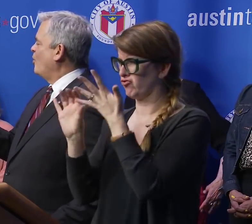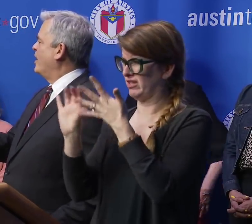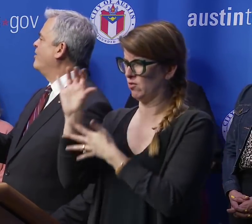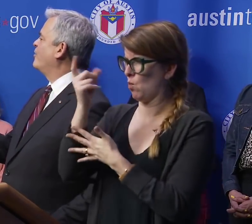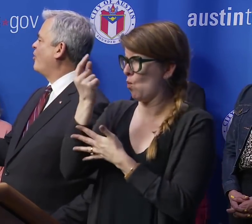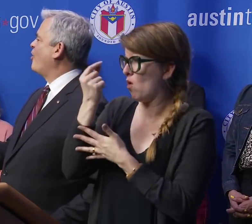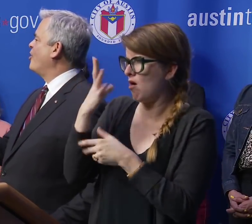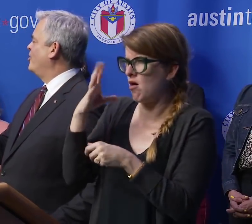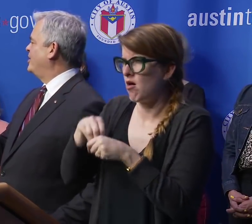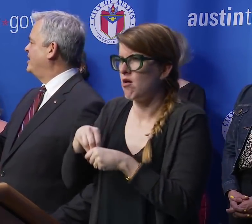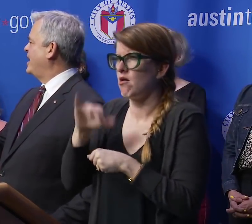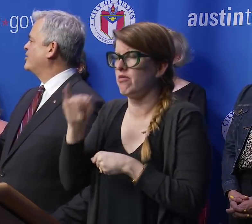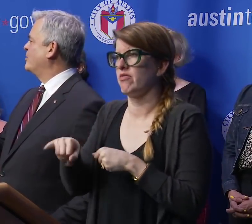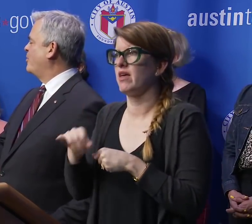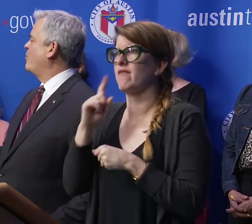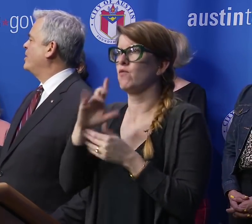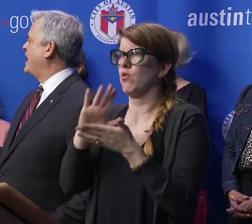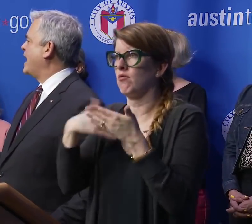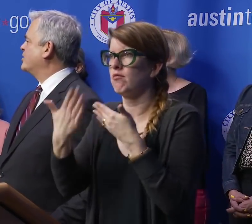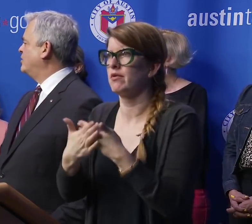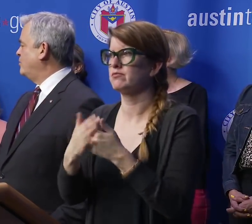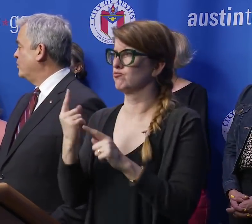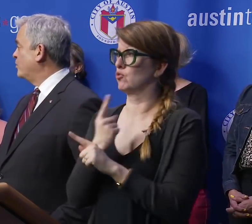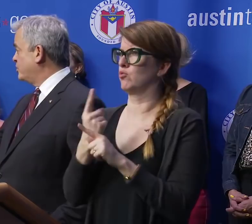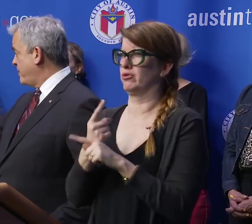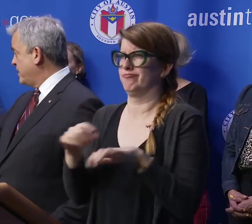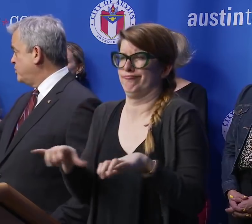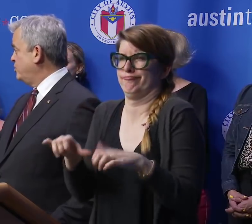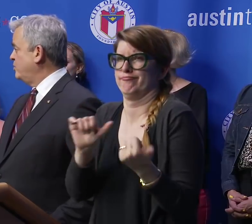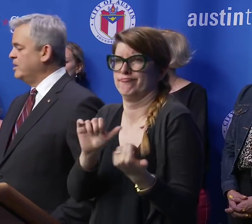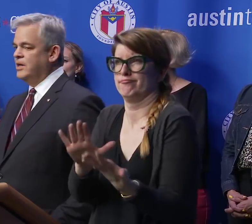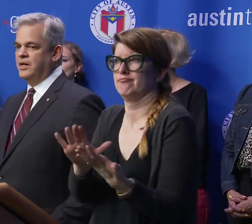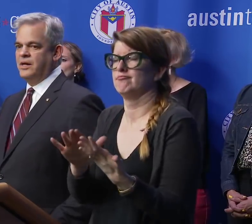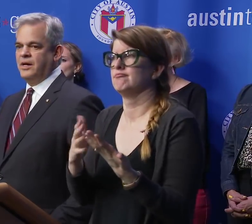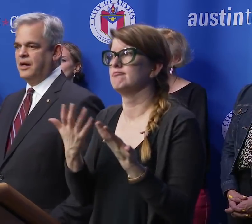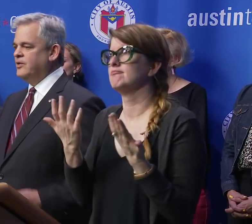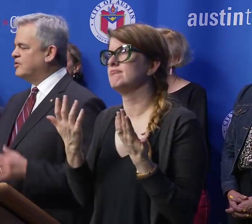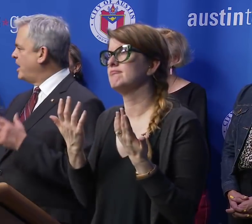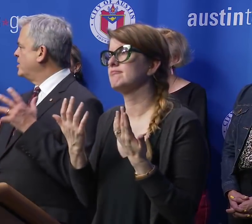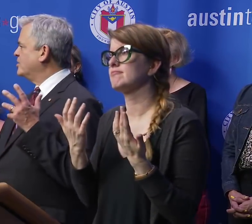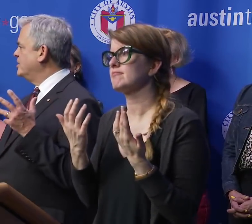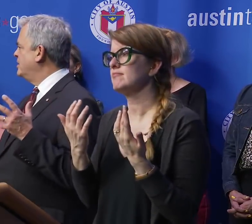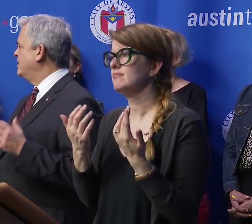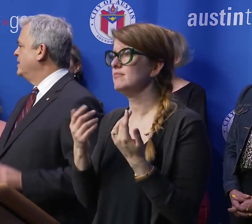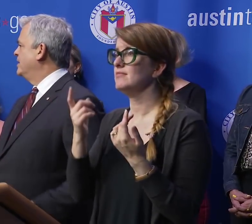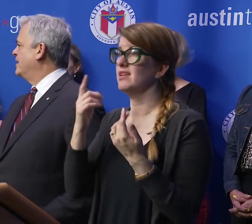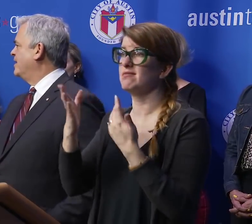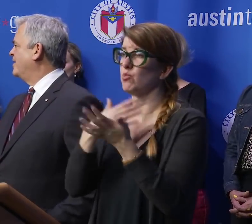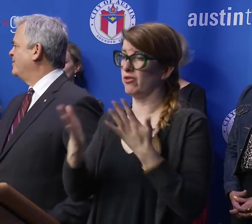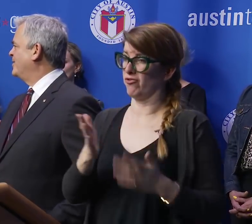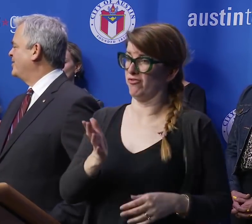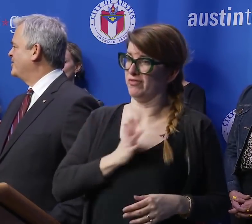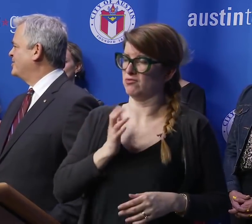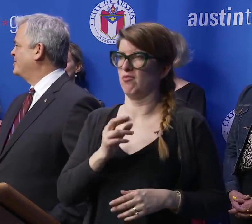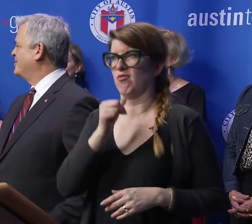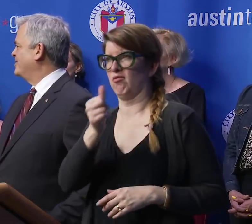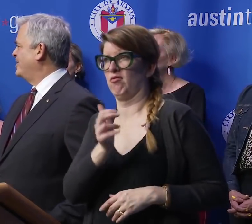or whatever are the next appropriate action with respect to unsanctioned.